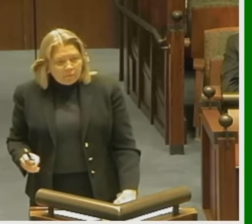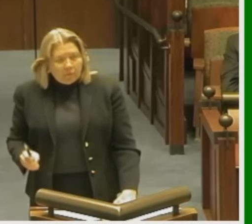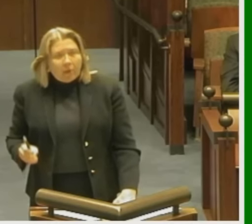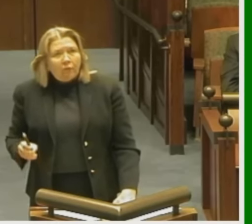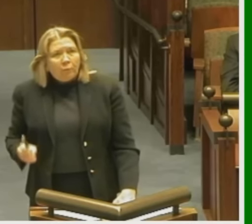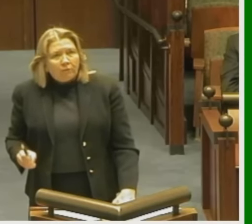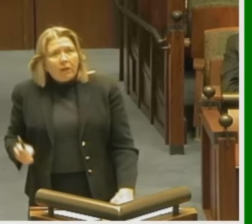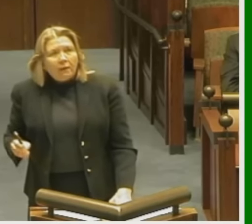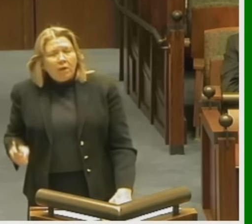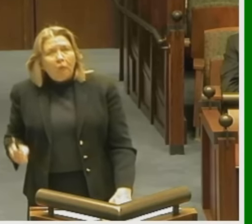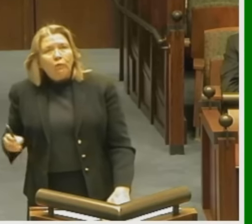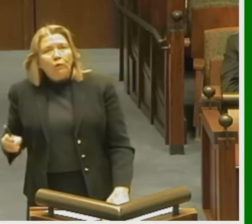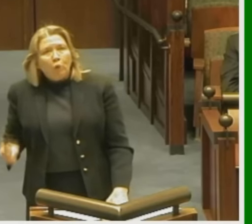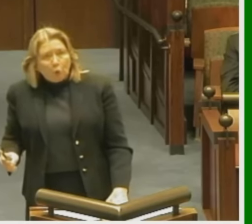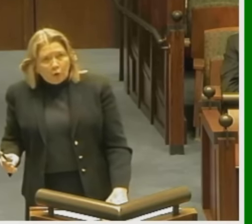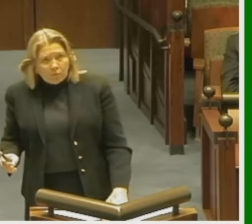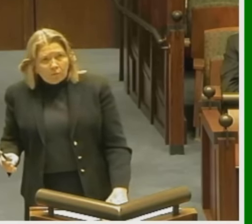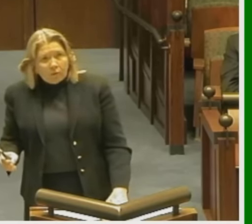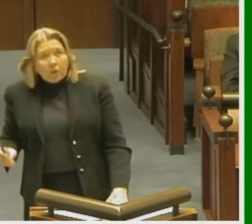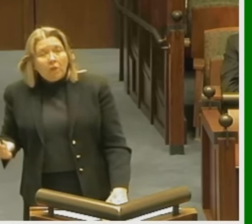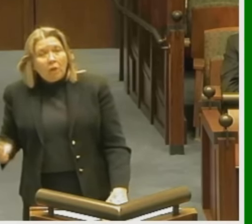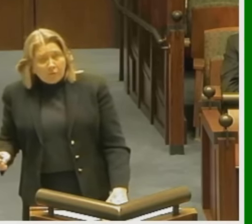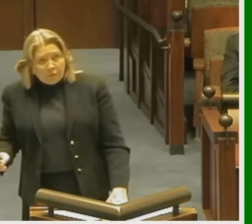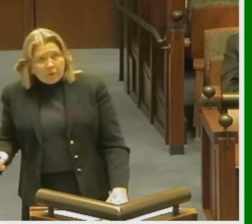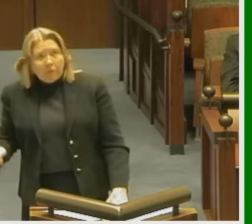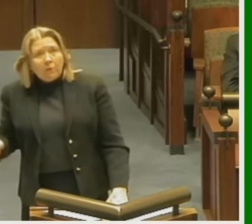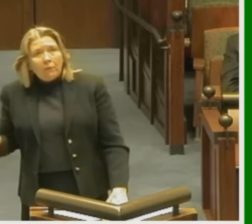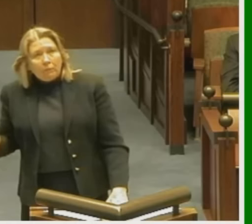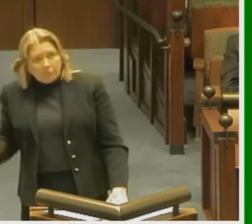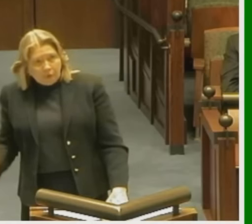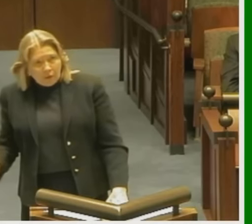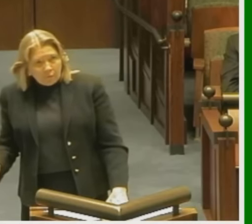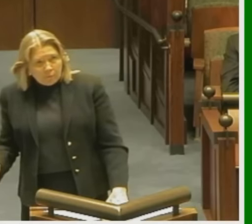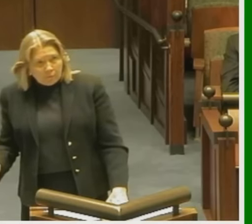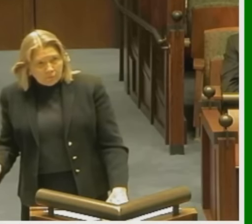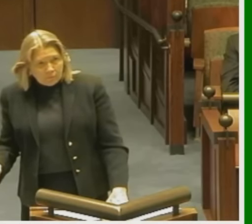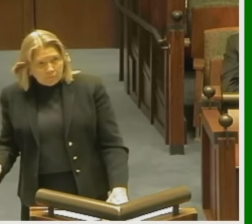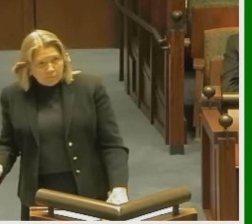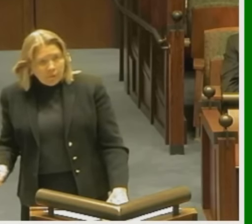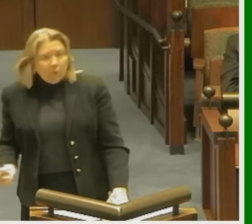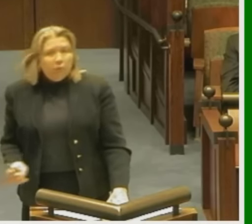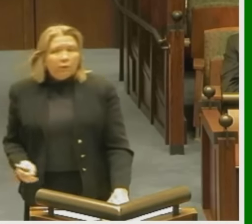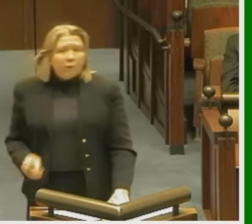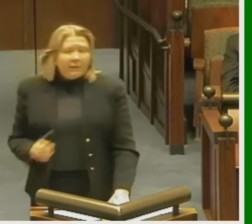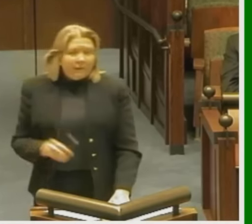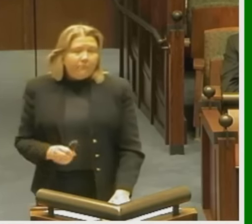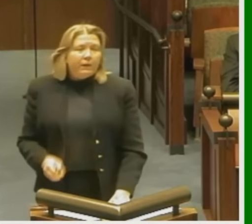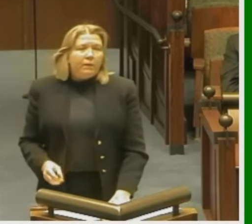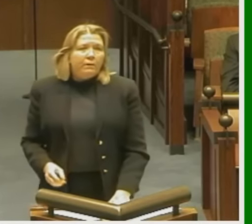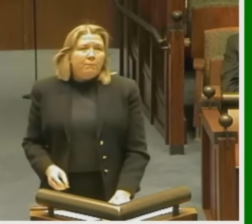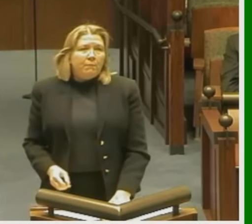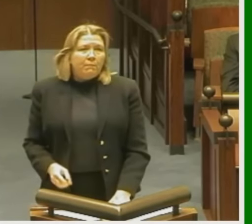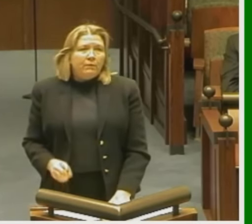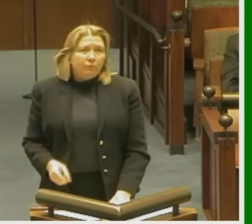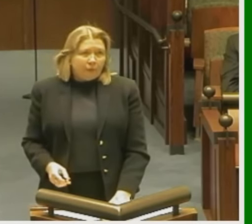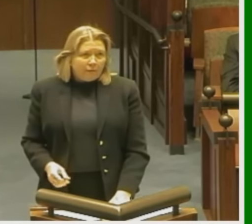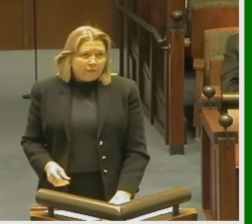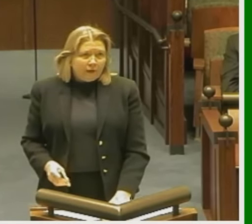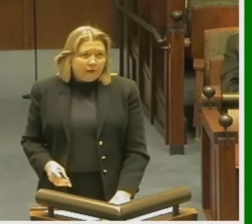as provided under the laws governing the retirement system. So if that amendment is ratified